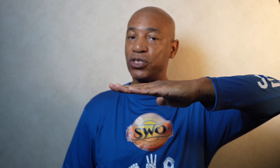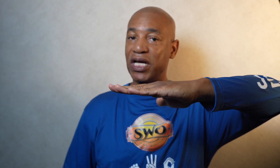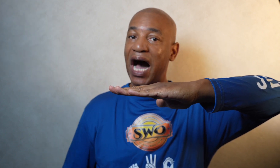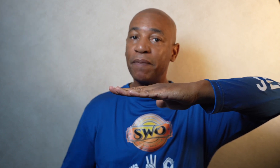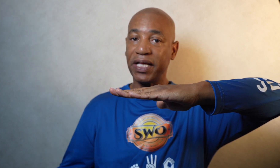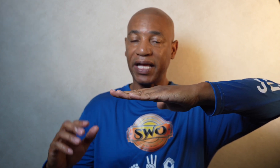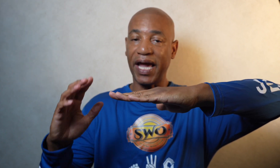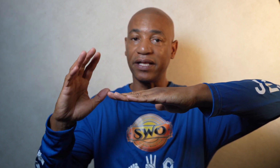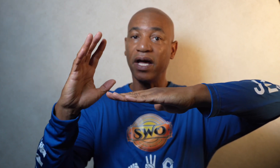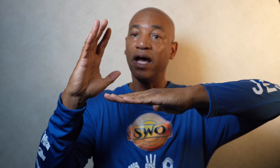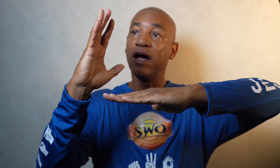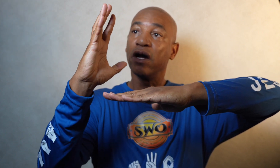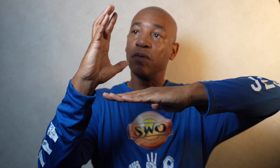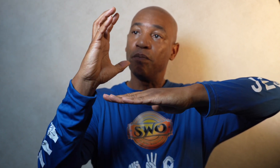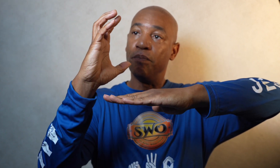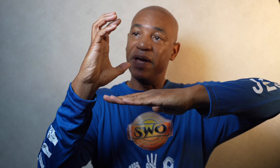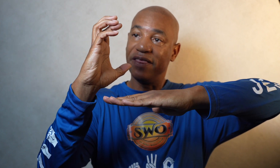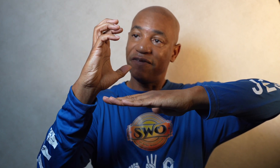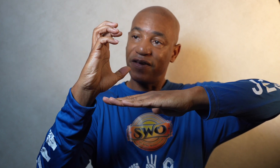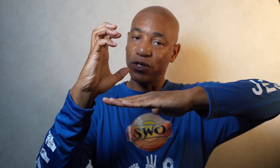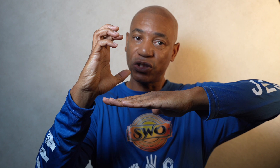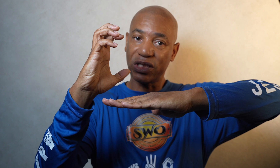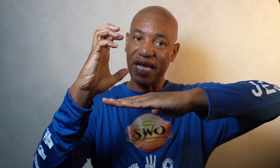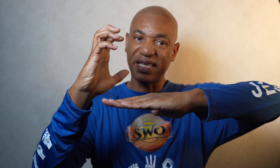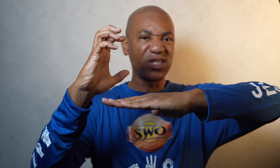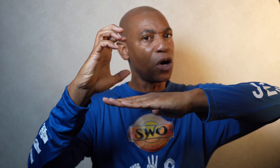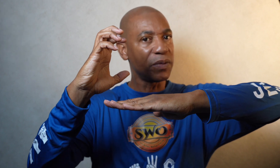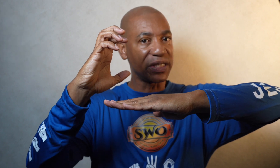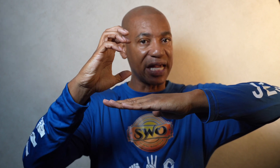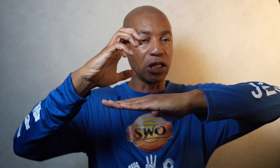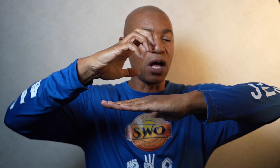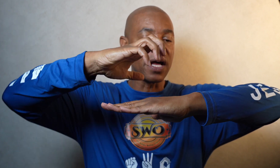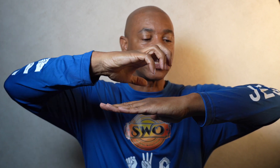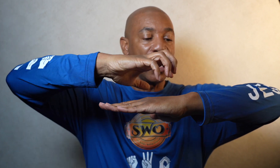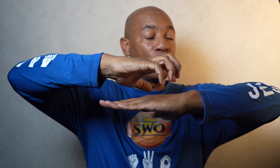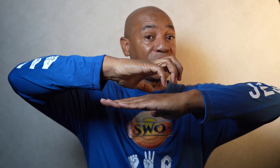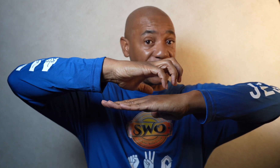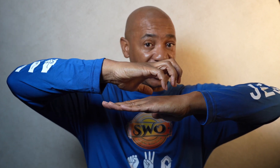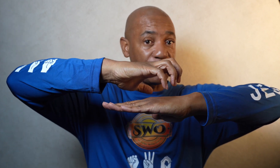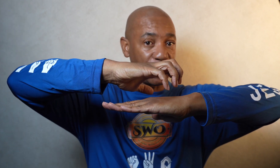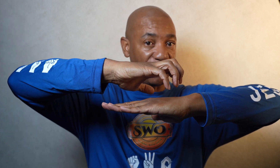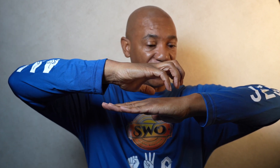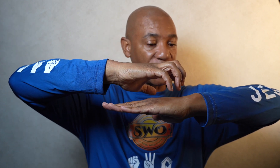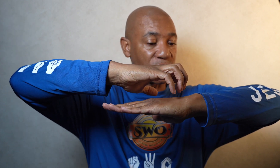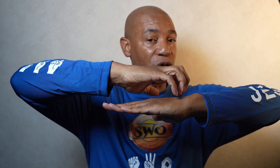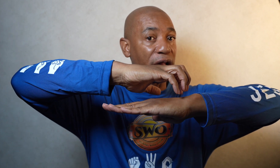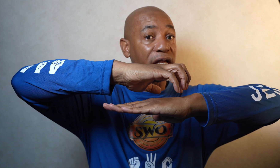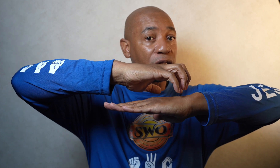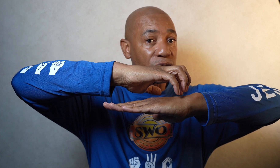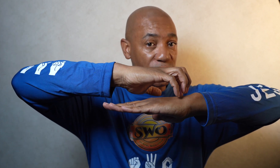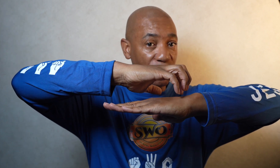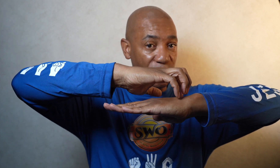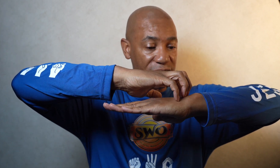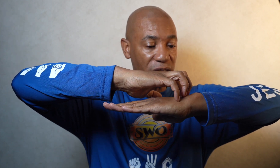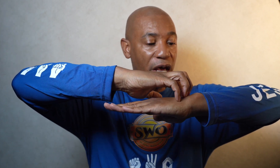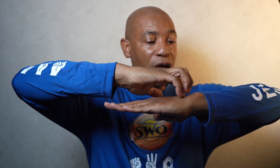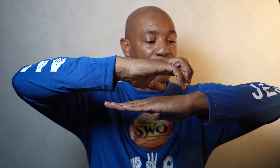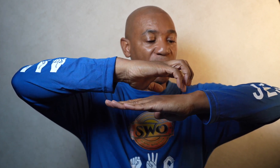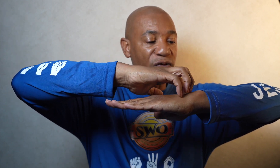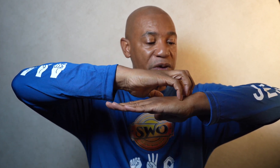dominant hand bend the fingers just like this almost like claws with the tips of the fingers starting close to the wrist. Go from